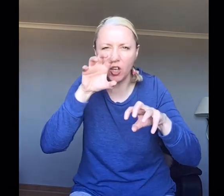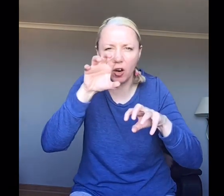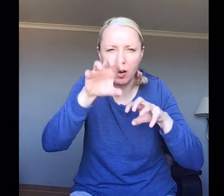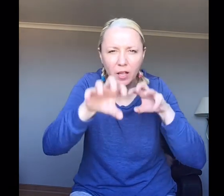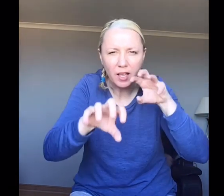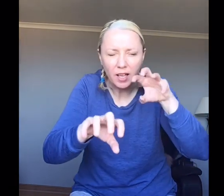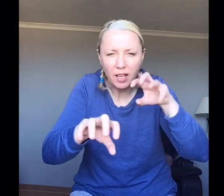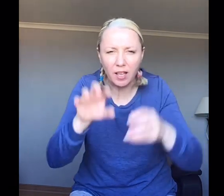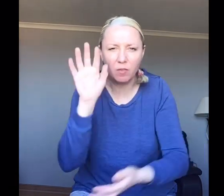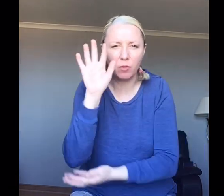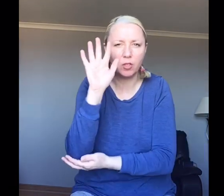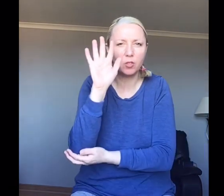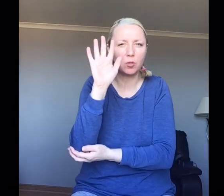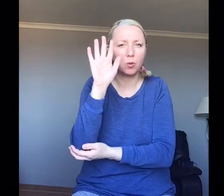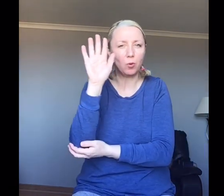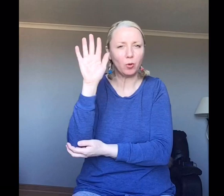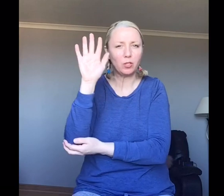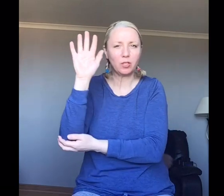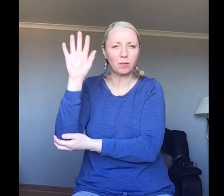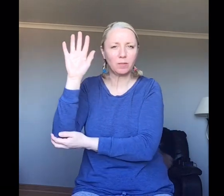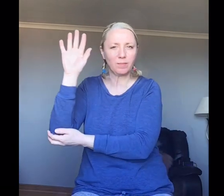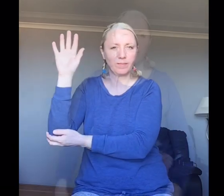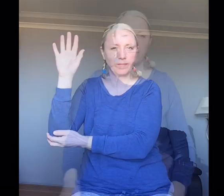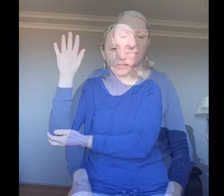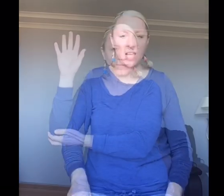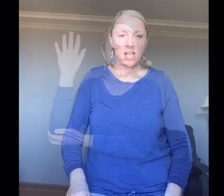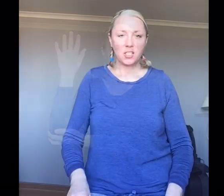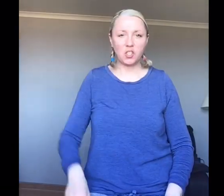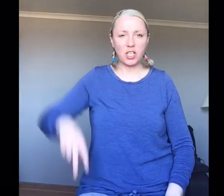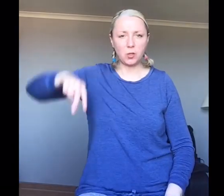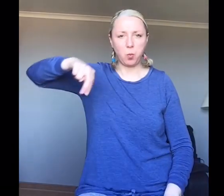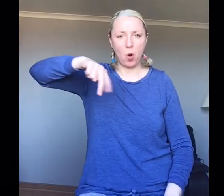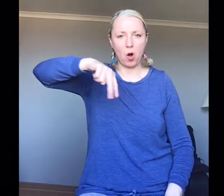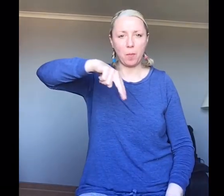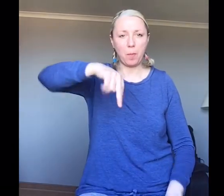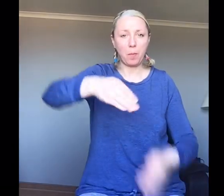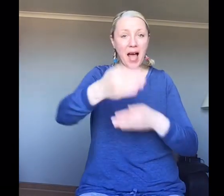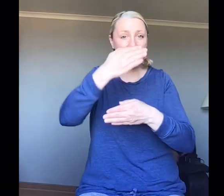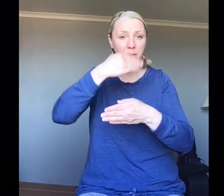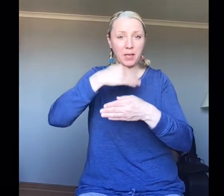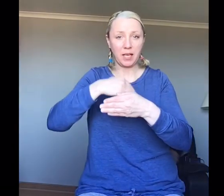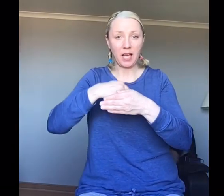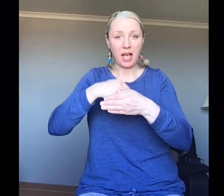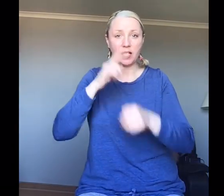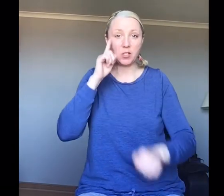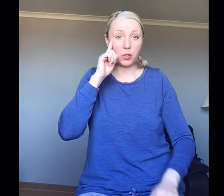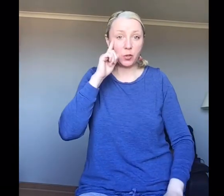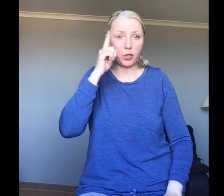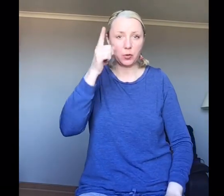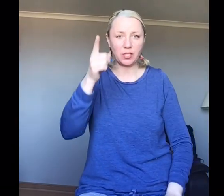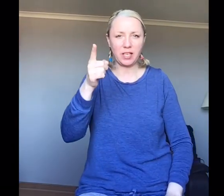in this wood. Just walk behind me, and soon you'll see